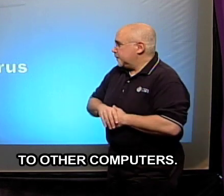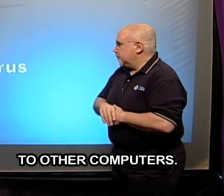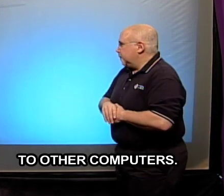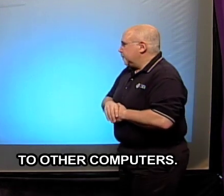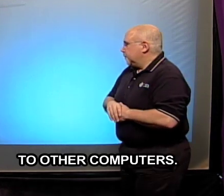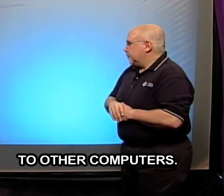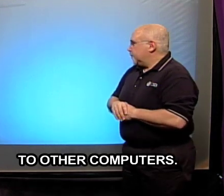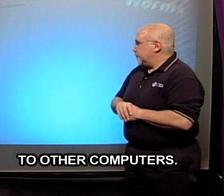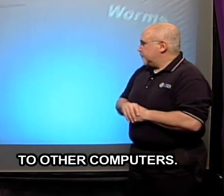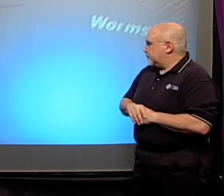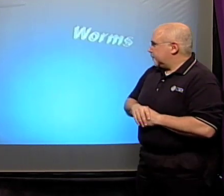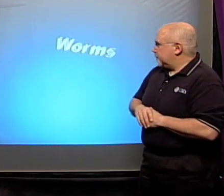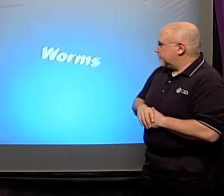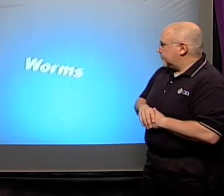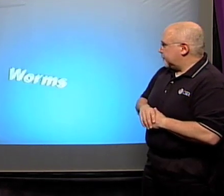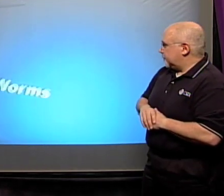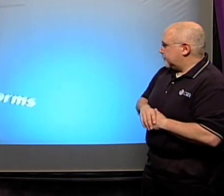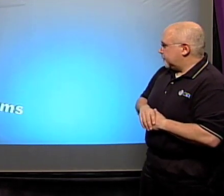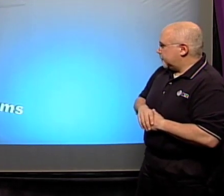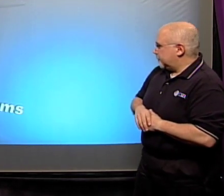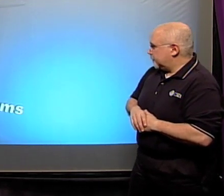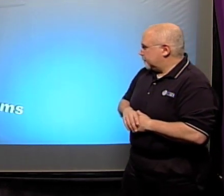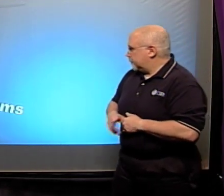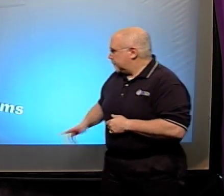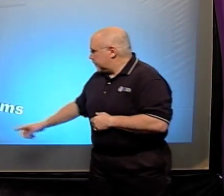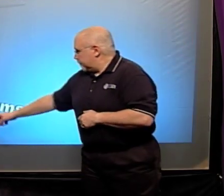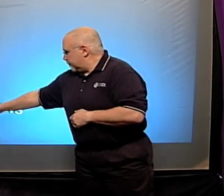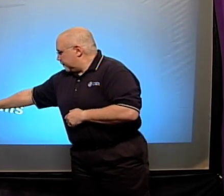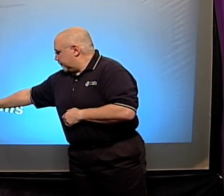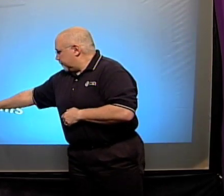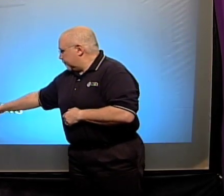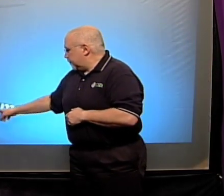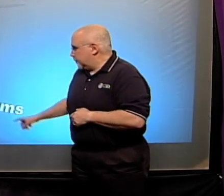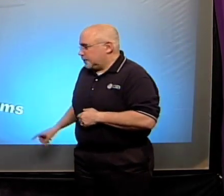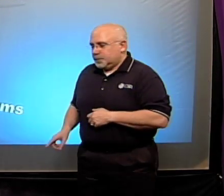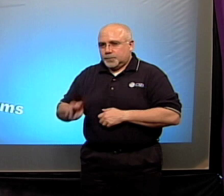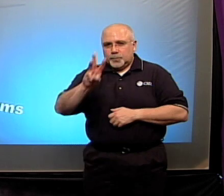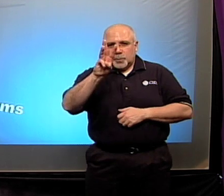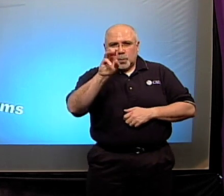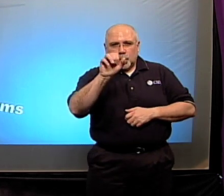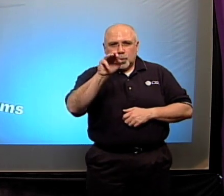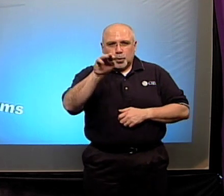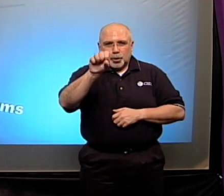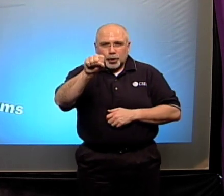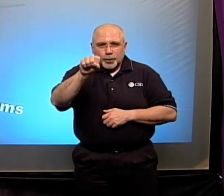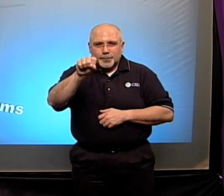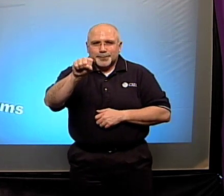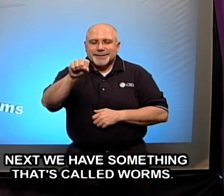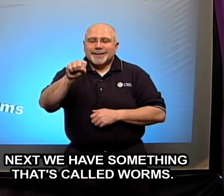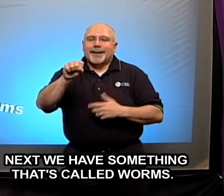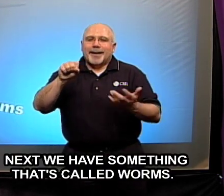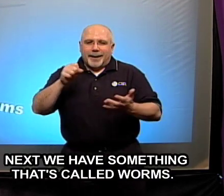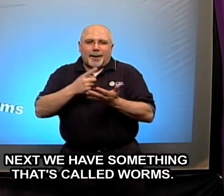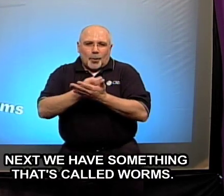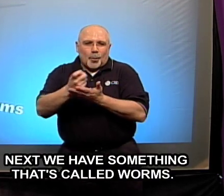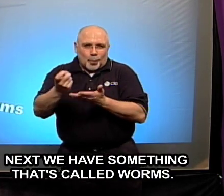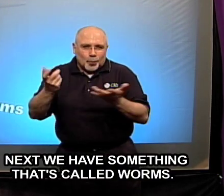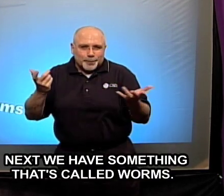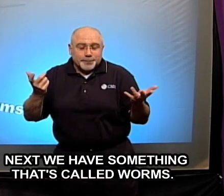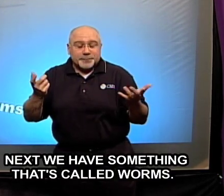next we have is something that's called